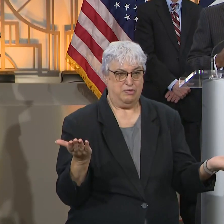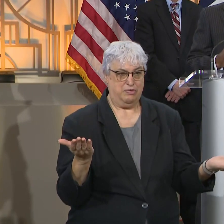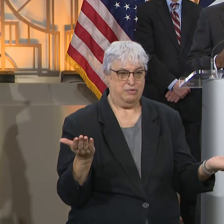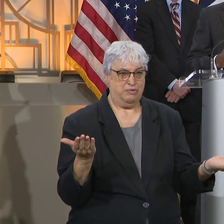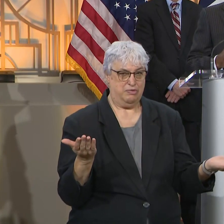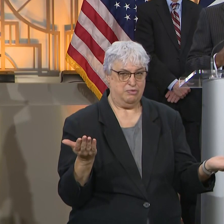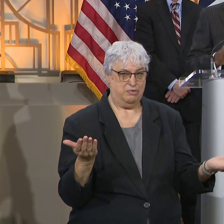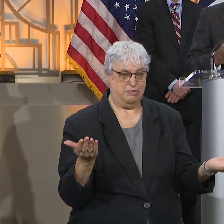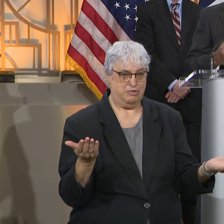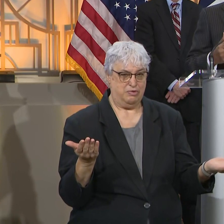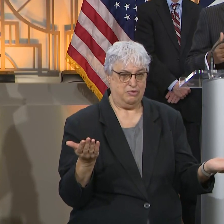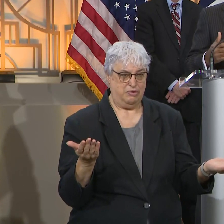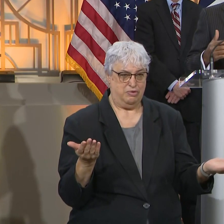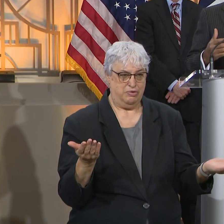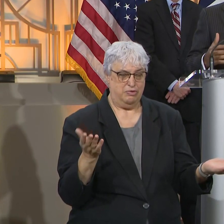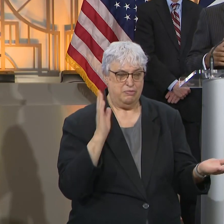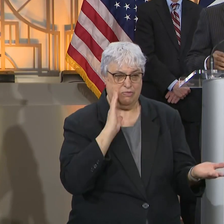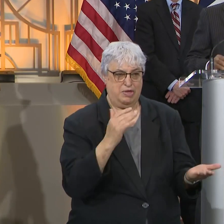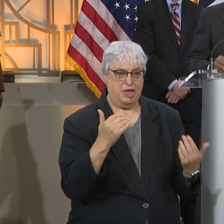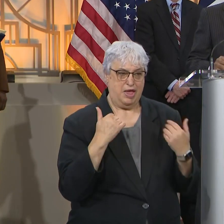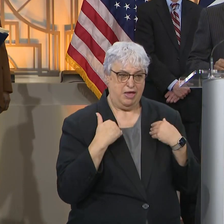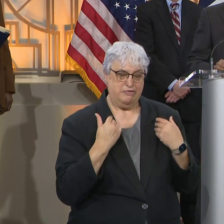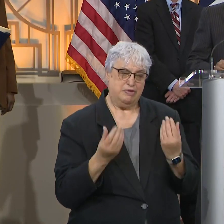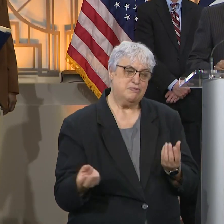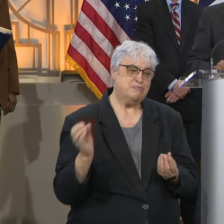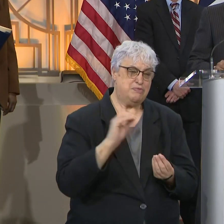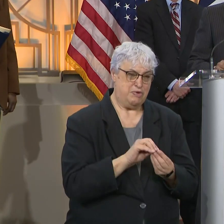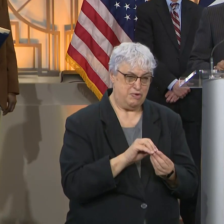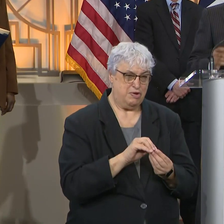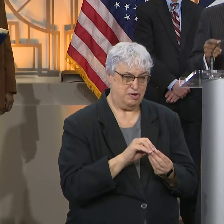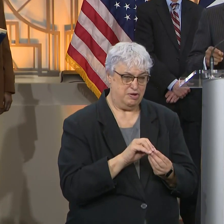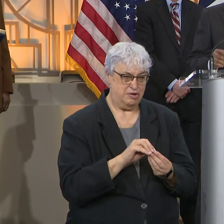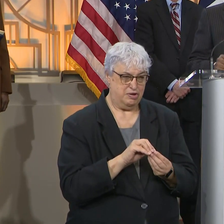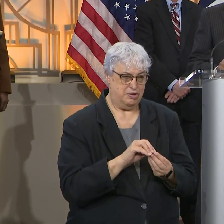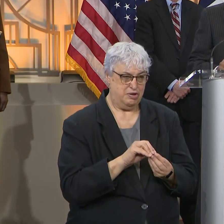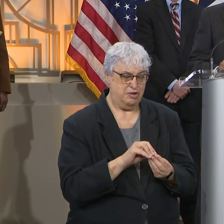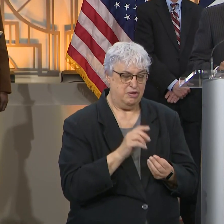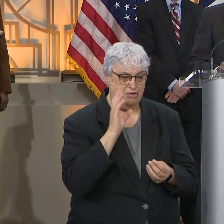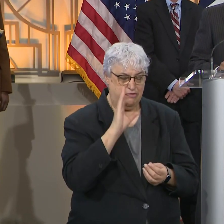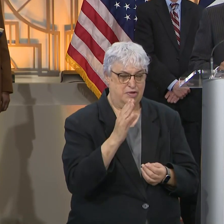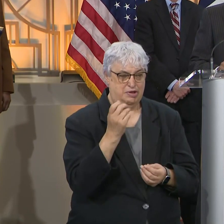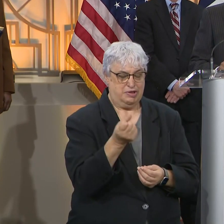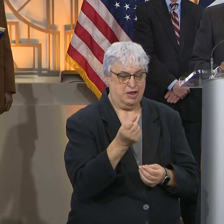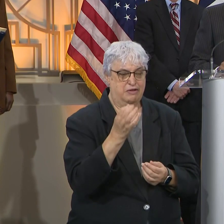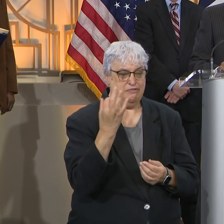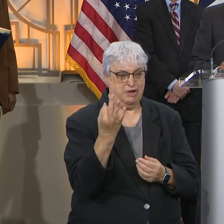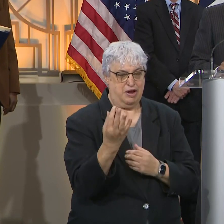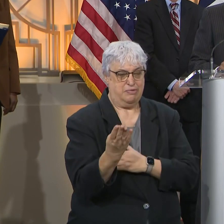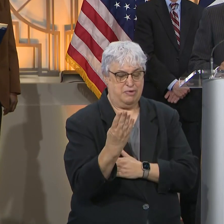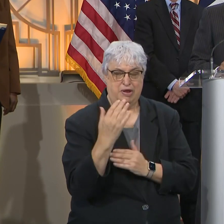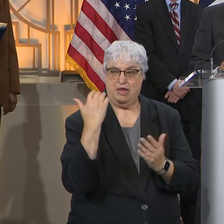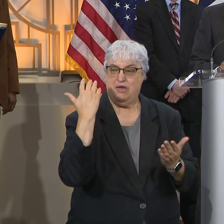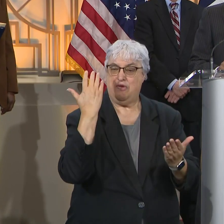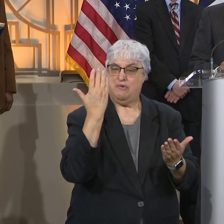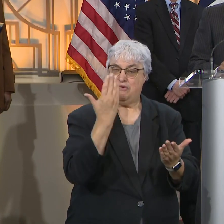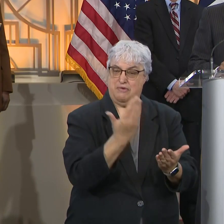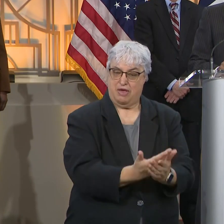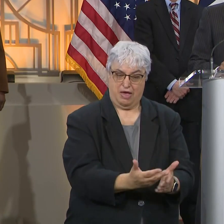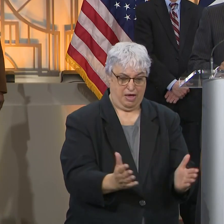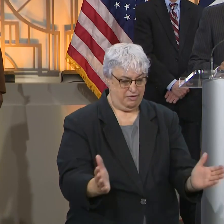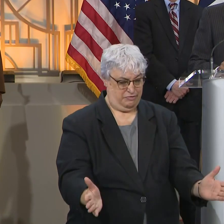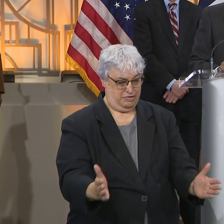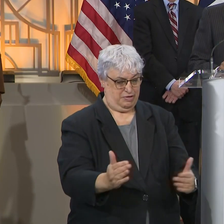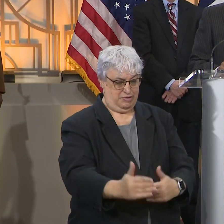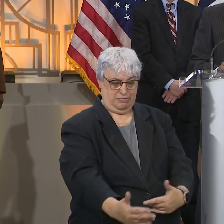not we were going to get a shipment for Saturday but on Friday morning that shipment came in.